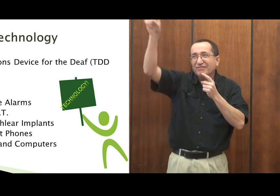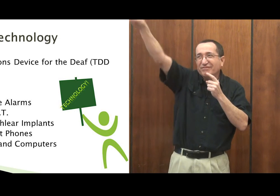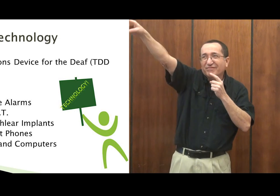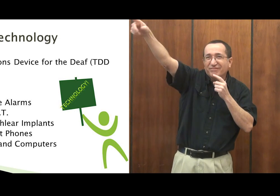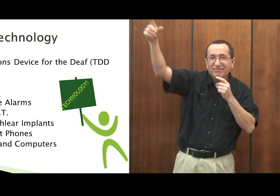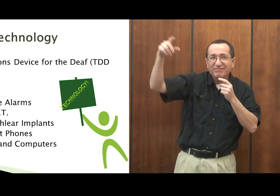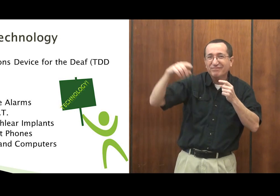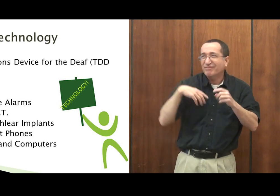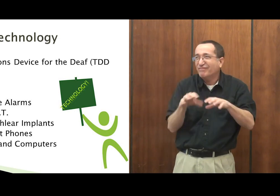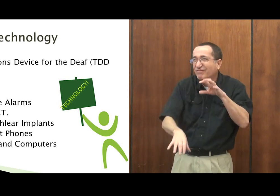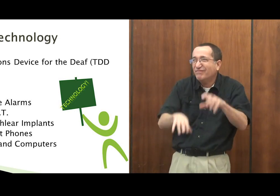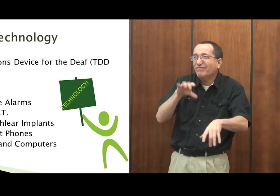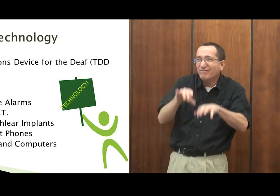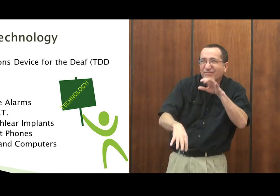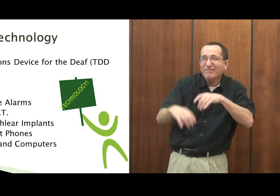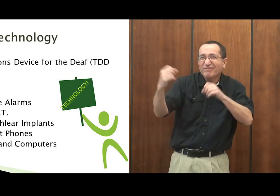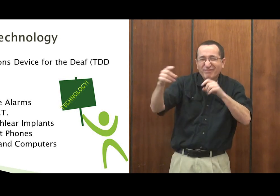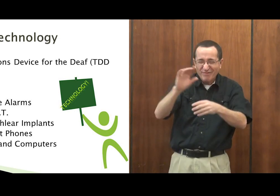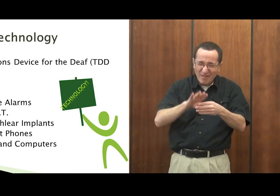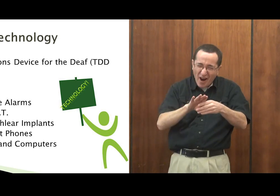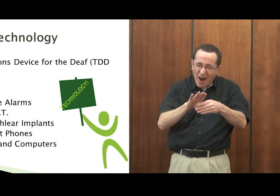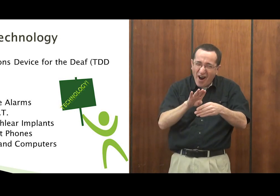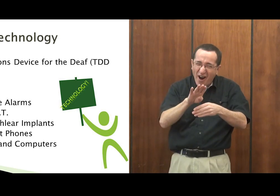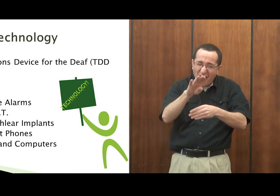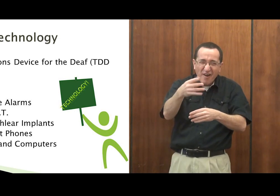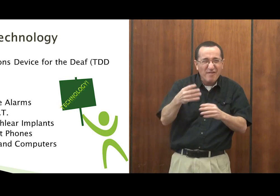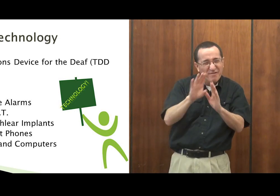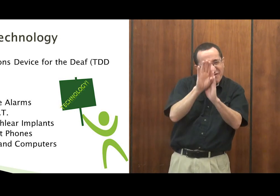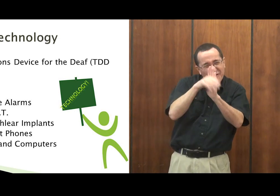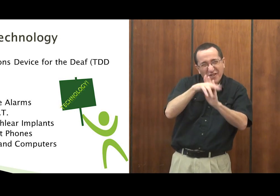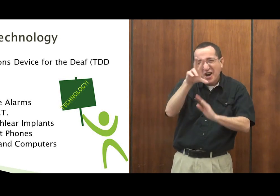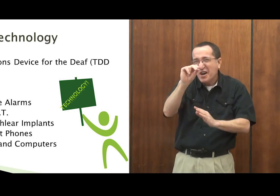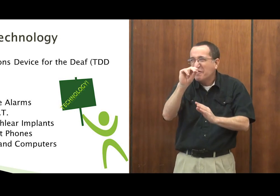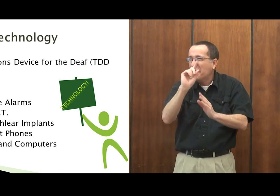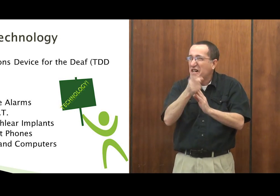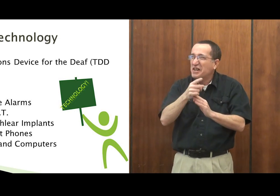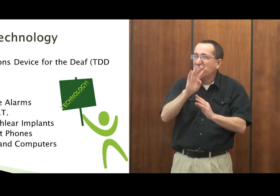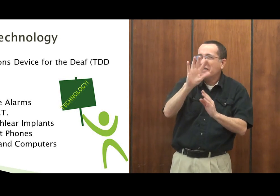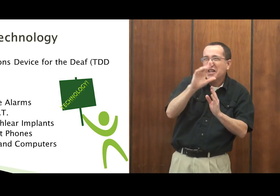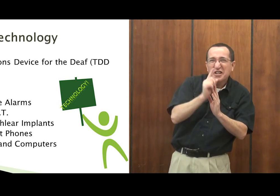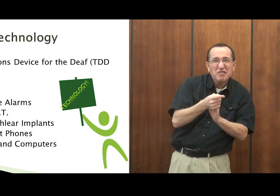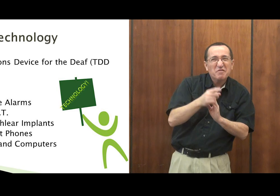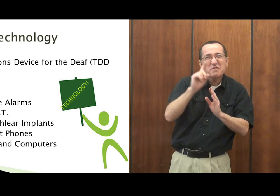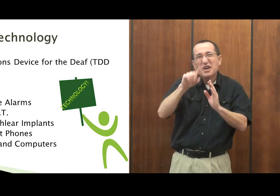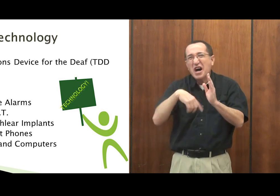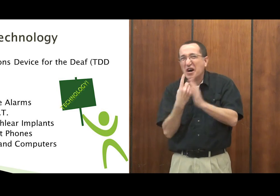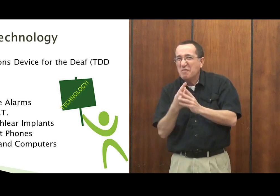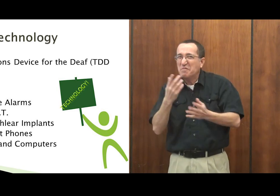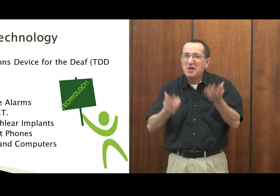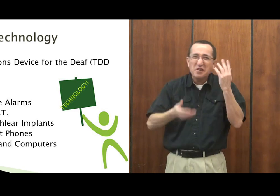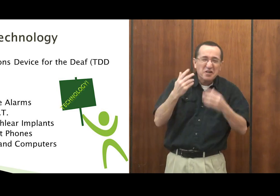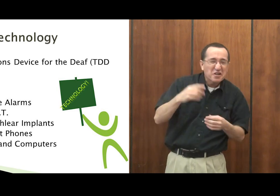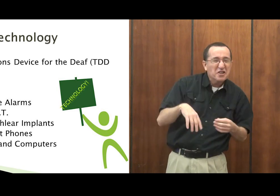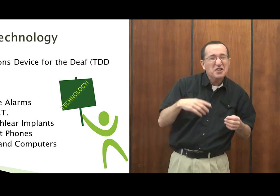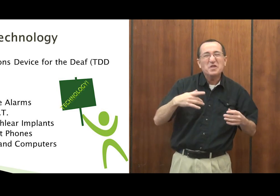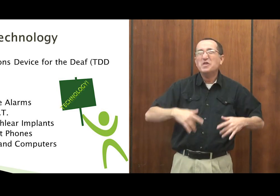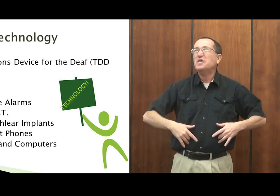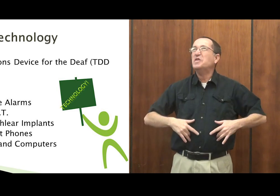TTYs. I could call my friends on the other side of town, on the other side of the US. We'd go 30, 45 minutes, hours times